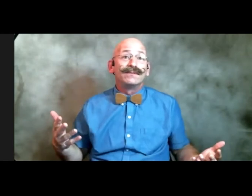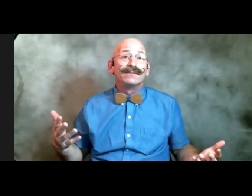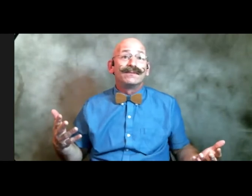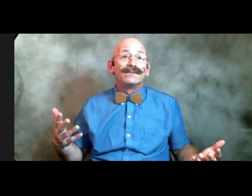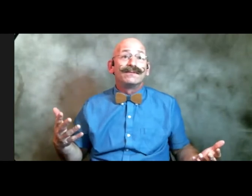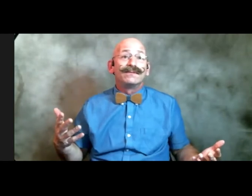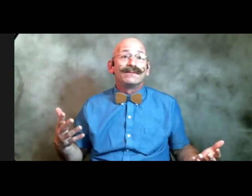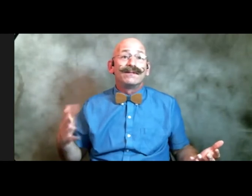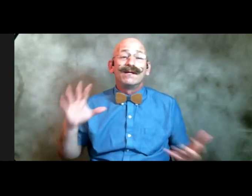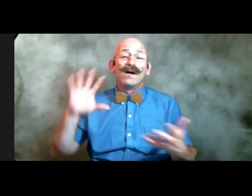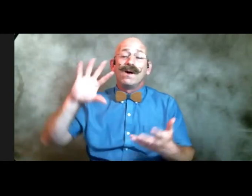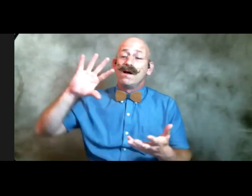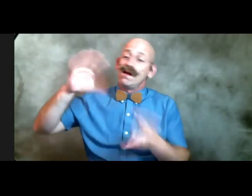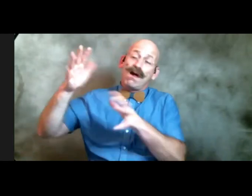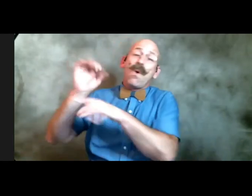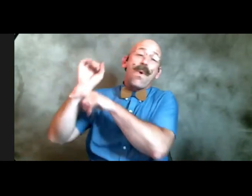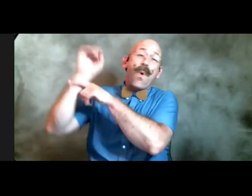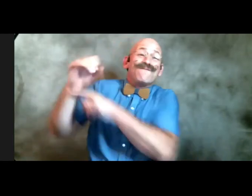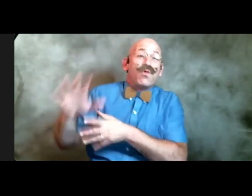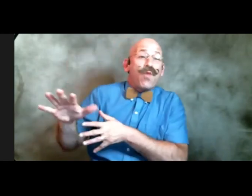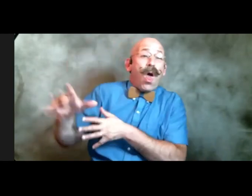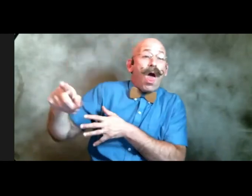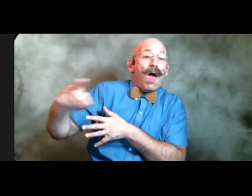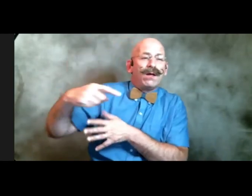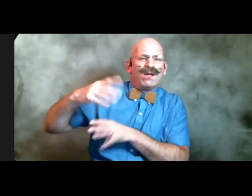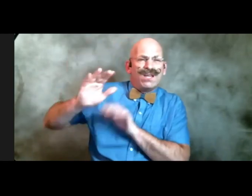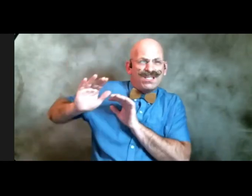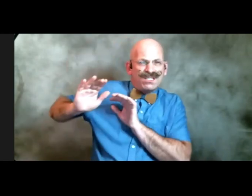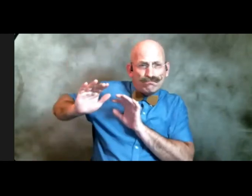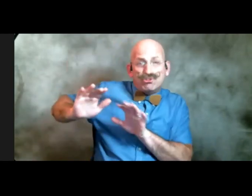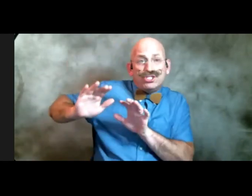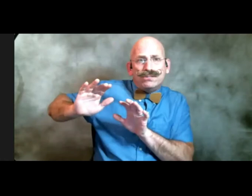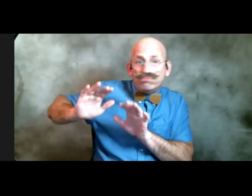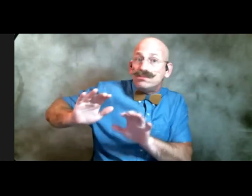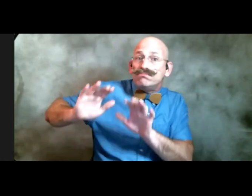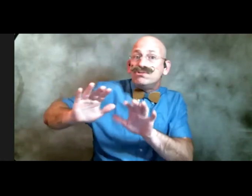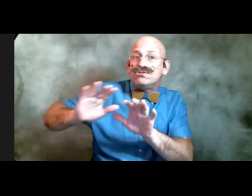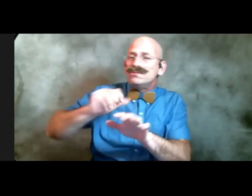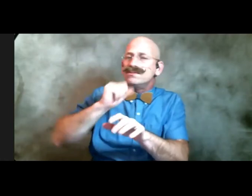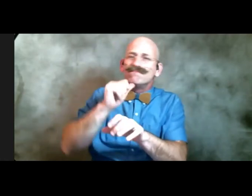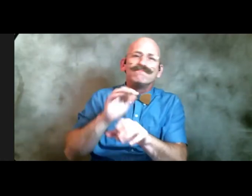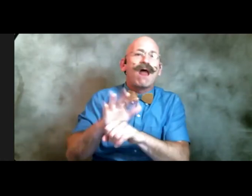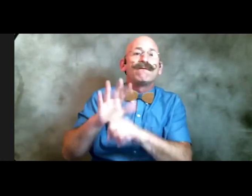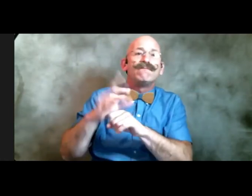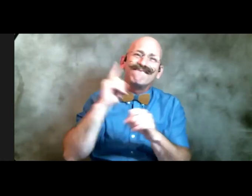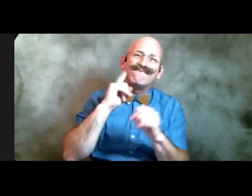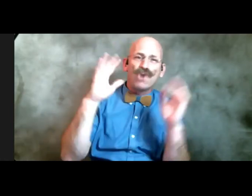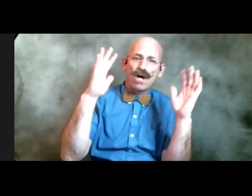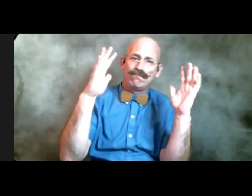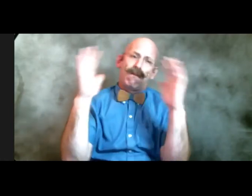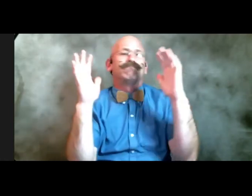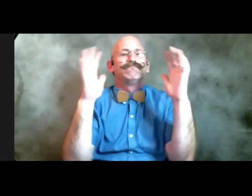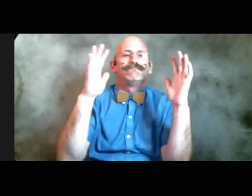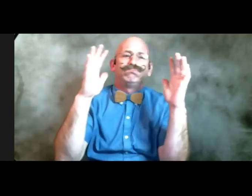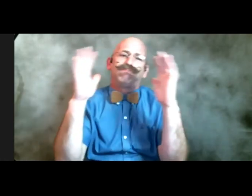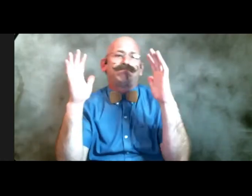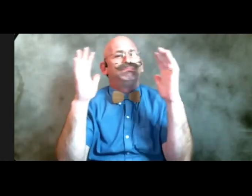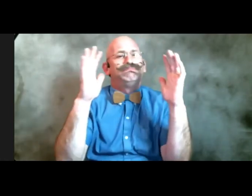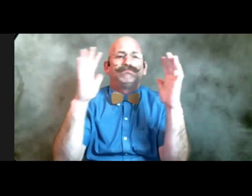pushed not quite hard enough to topple the wobbling blocks of our government